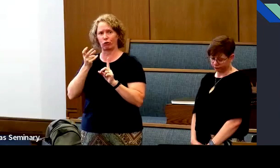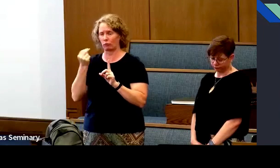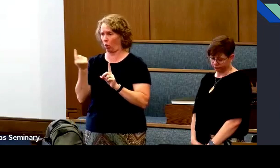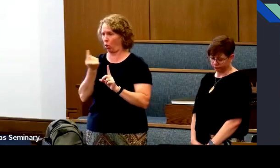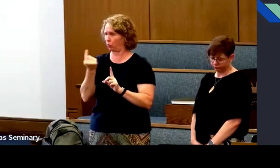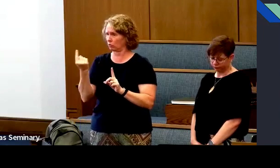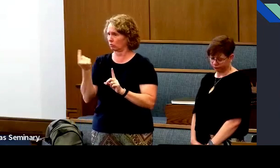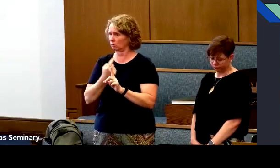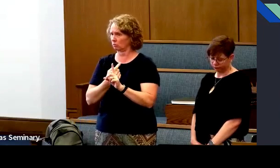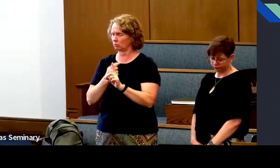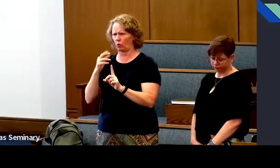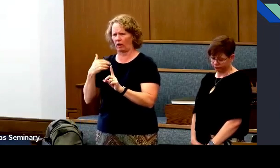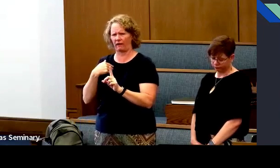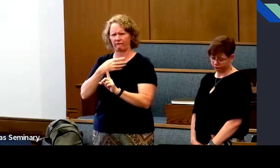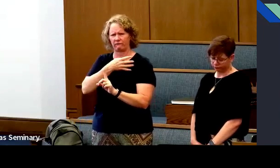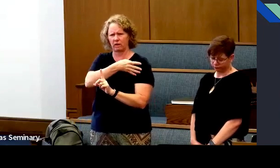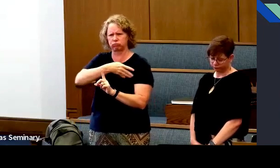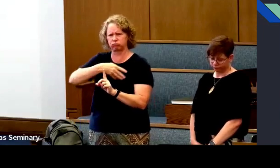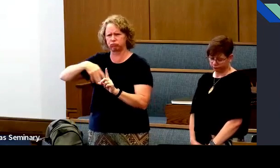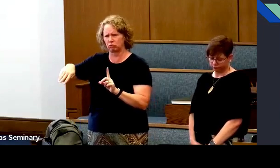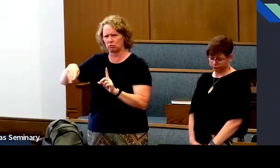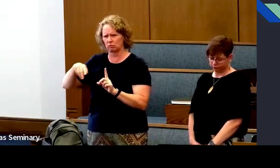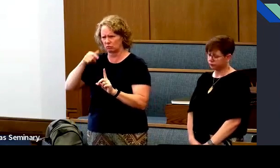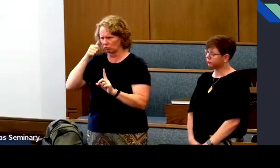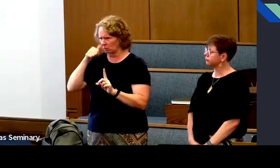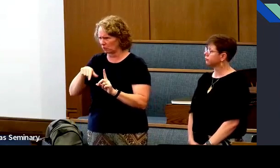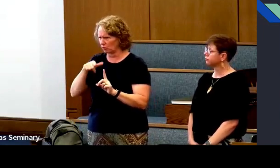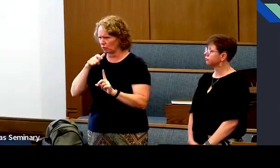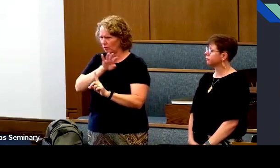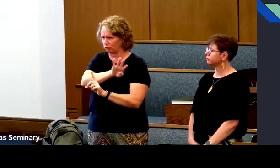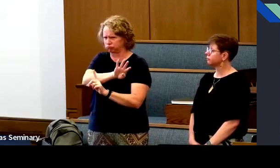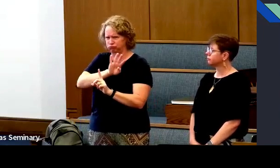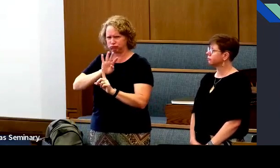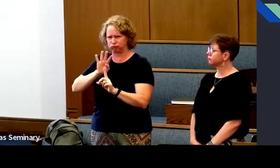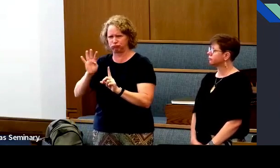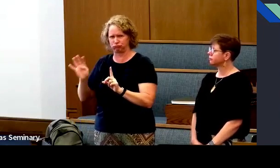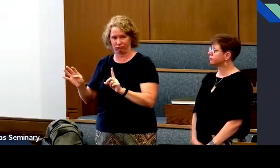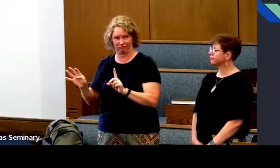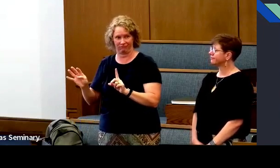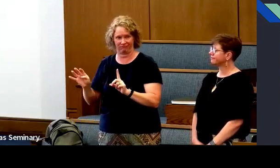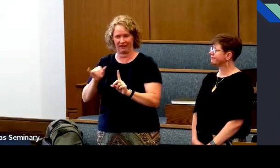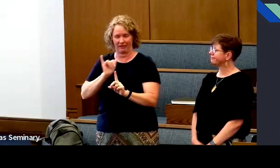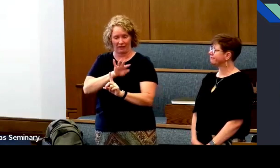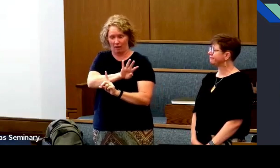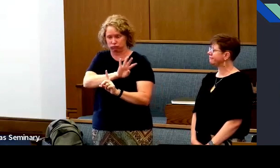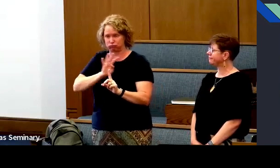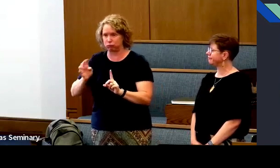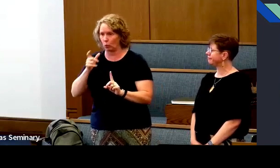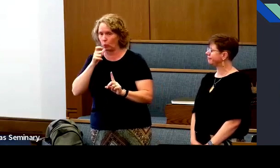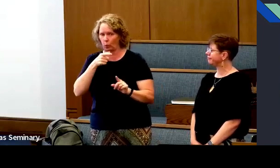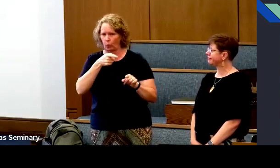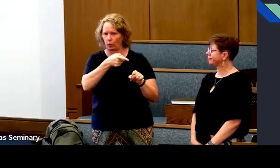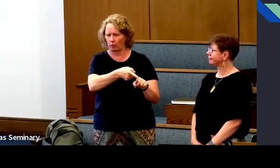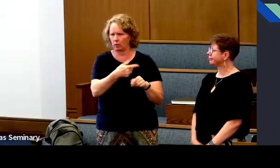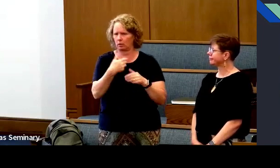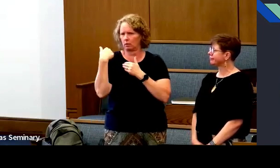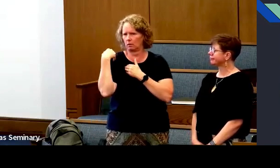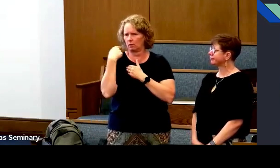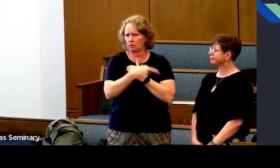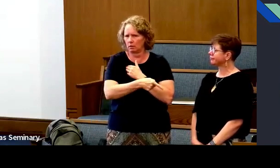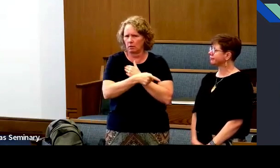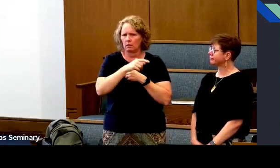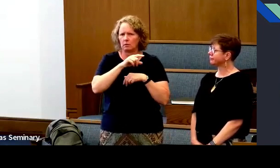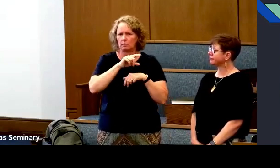And Wednesday night, he was not alone, as you saw. There were people that board with him.